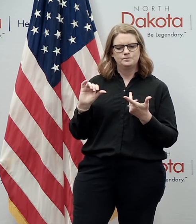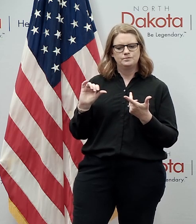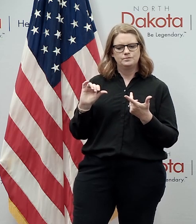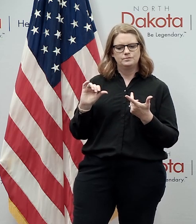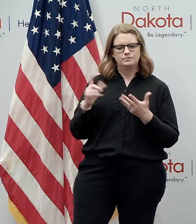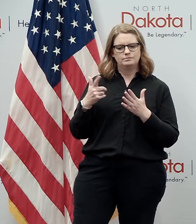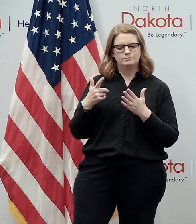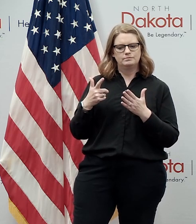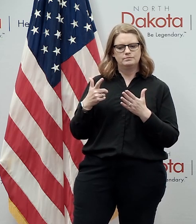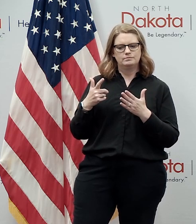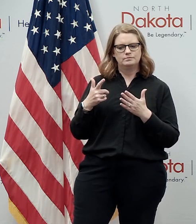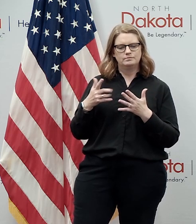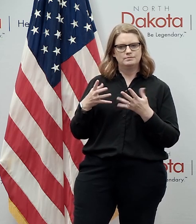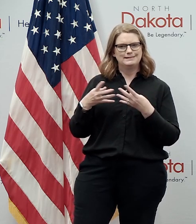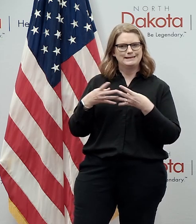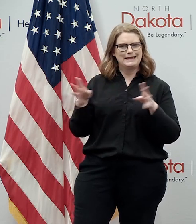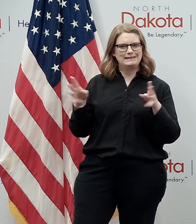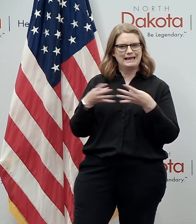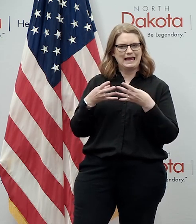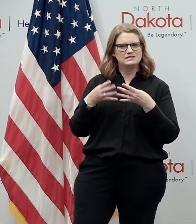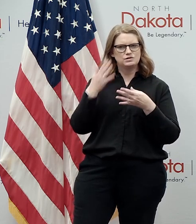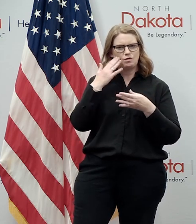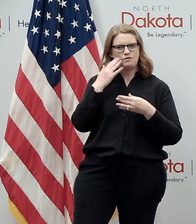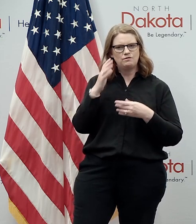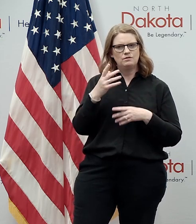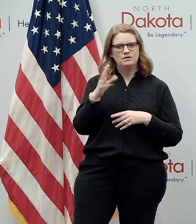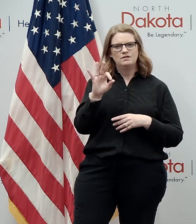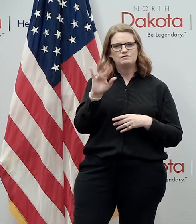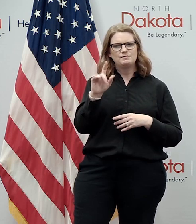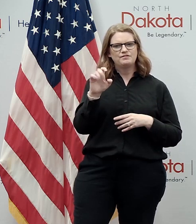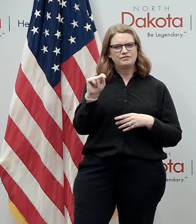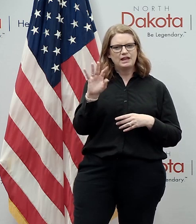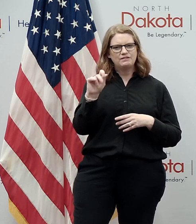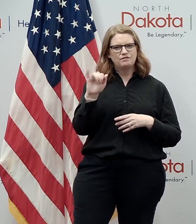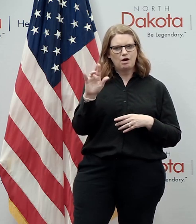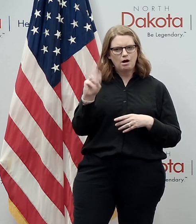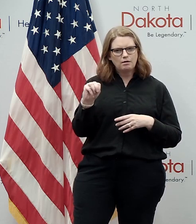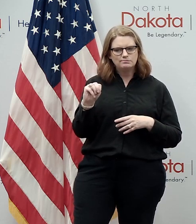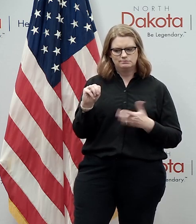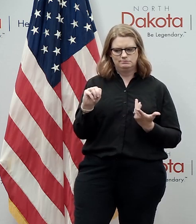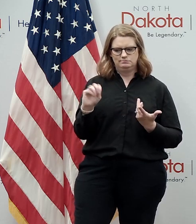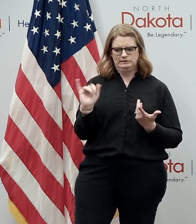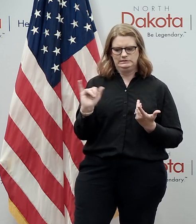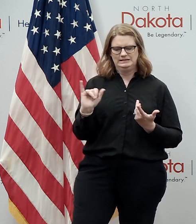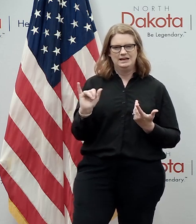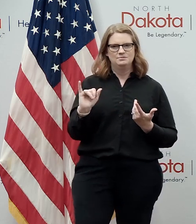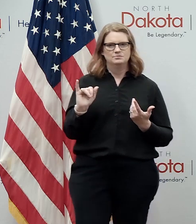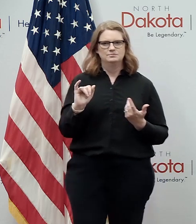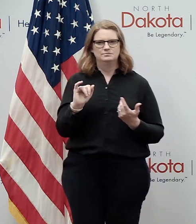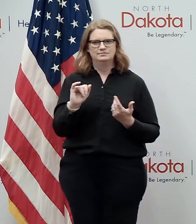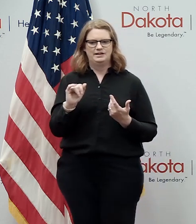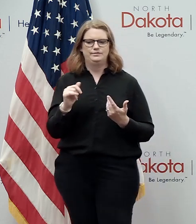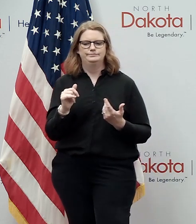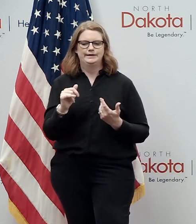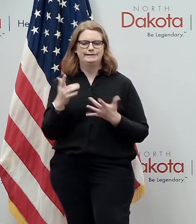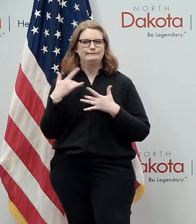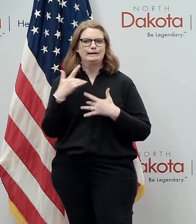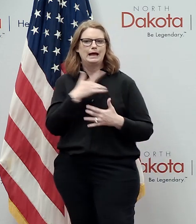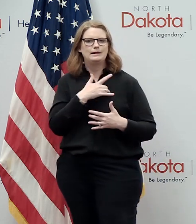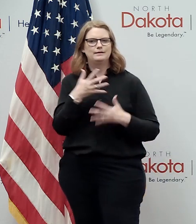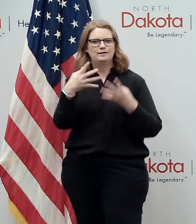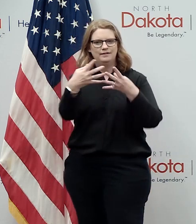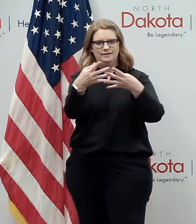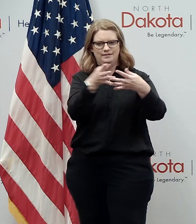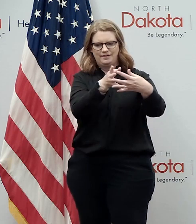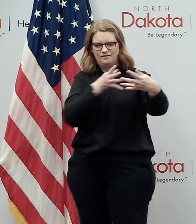gates that you would have got it at uh you know fleet farm or you know whatever i mean it was the same same brand it's actually same brand of uh fences we